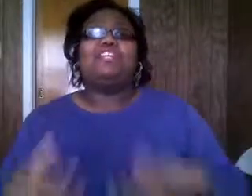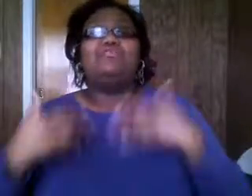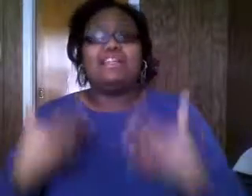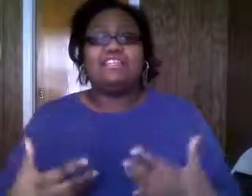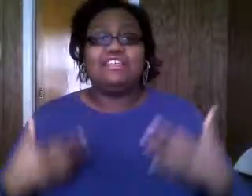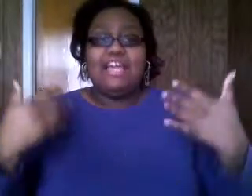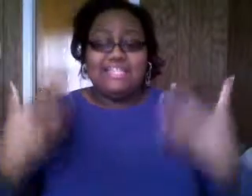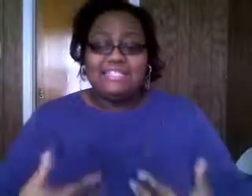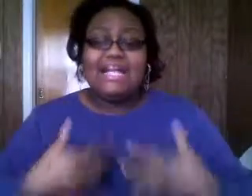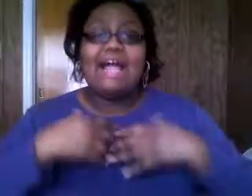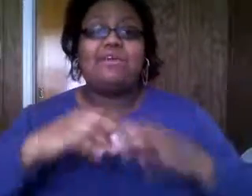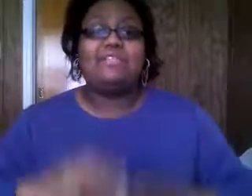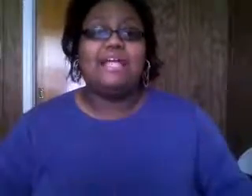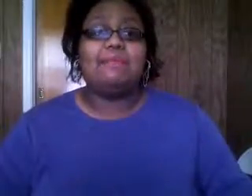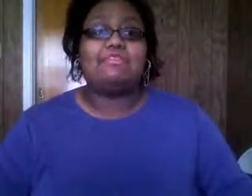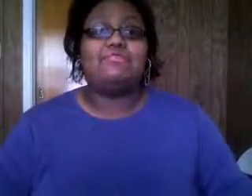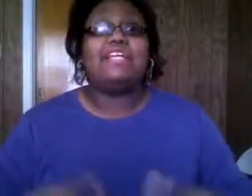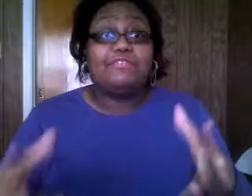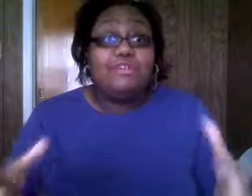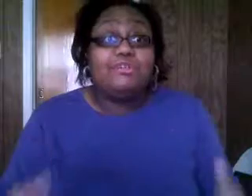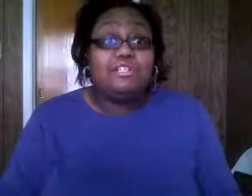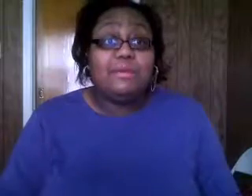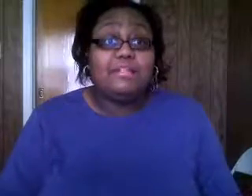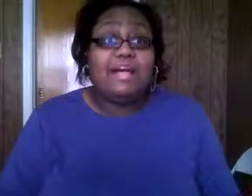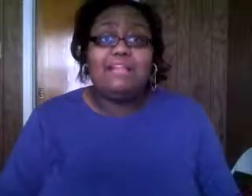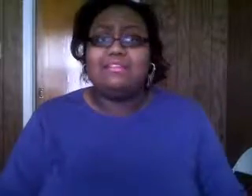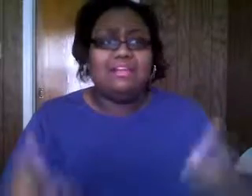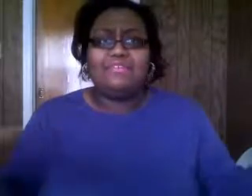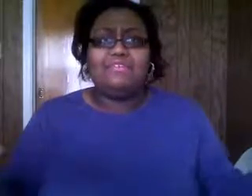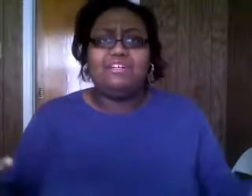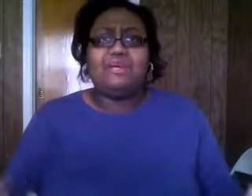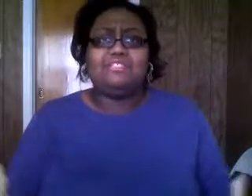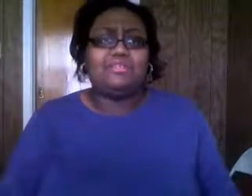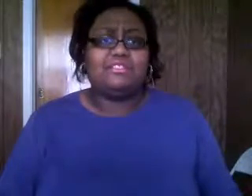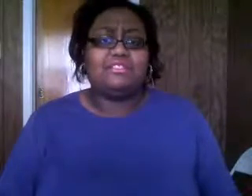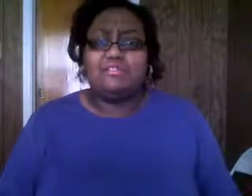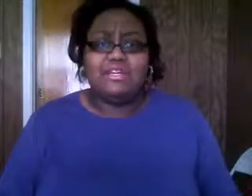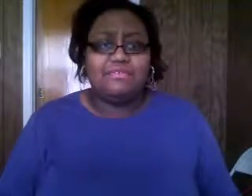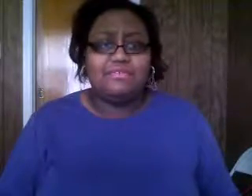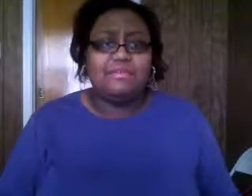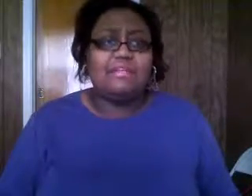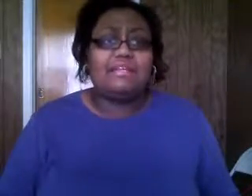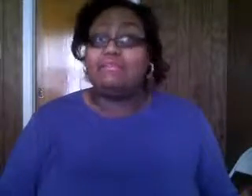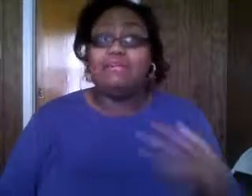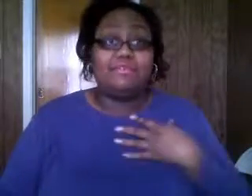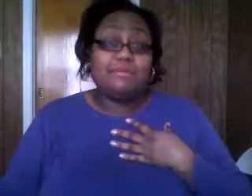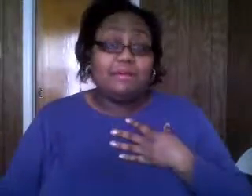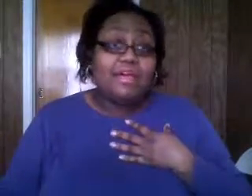because you gotta think yes i have all these diamonds for yes feel good about that yeah feel good about your blessings okay to feel a little about that i know i feel good about that